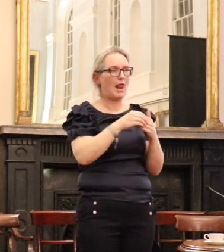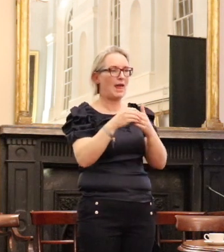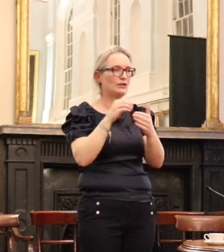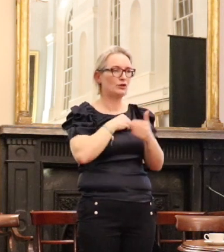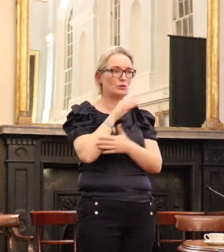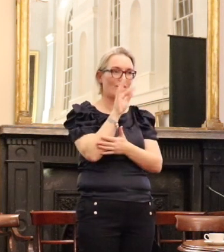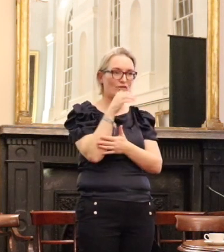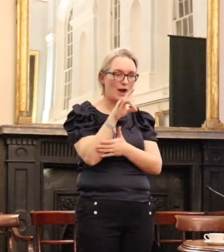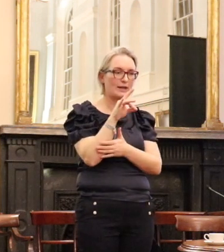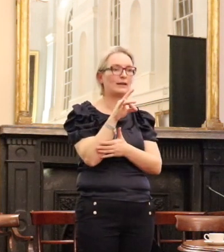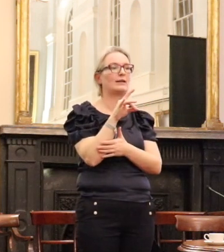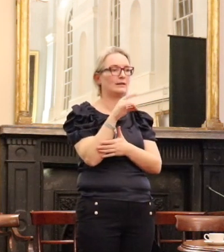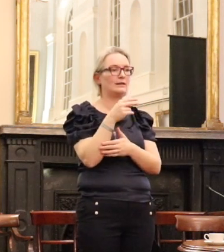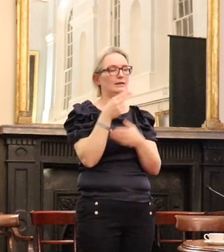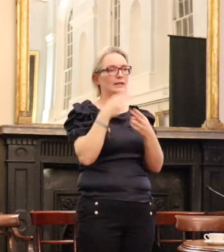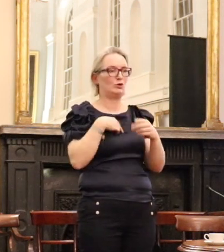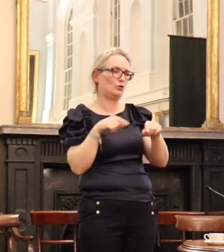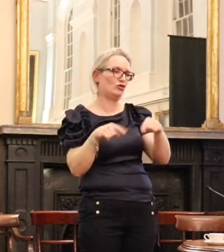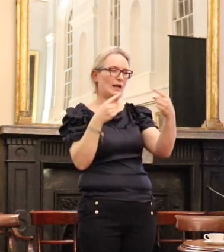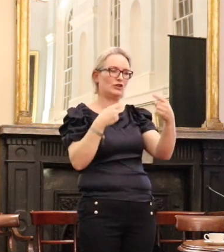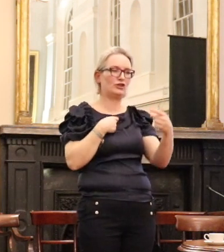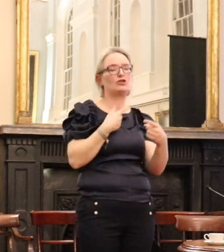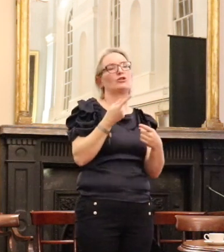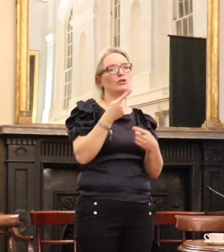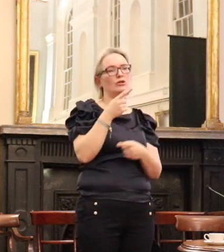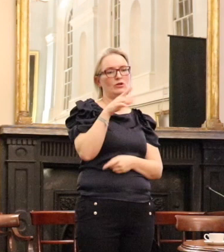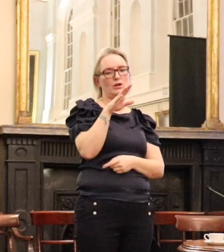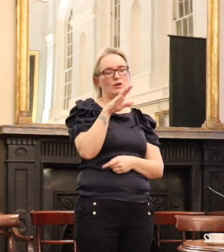to Frank Hampton issue a case to challenge the wardship jurisdiction